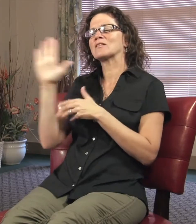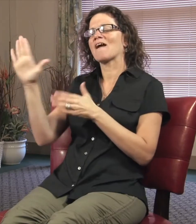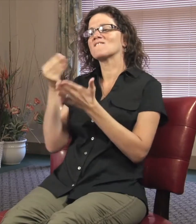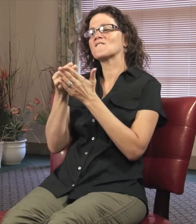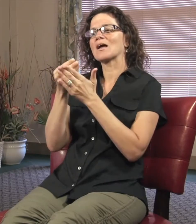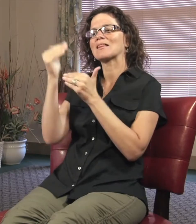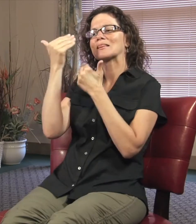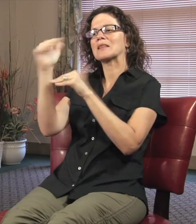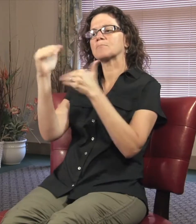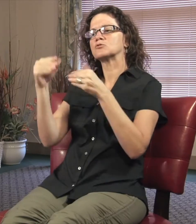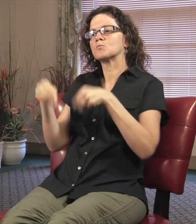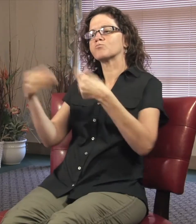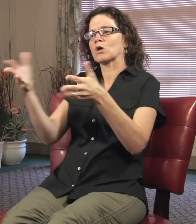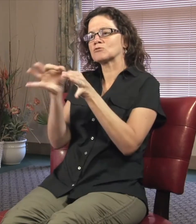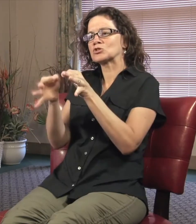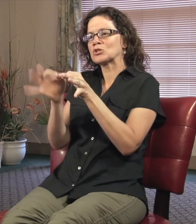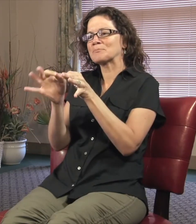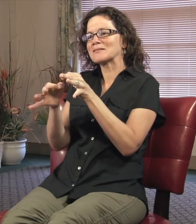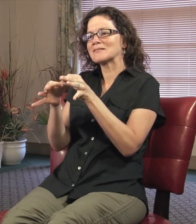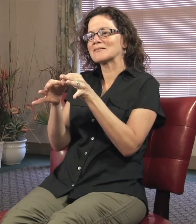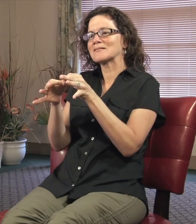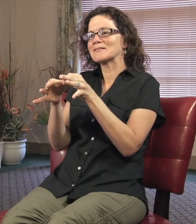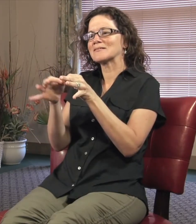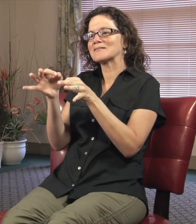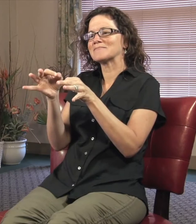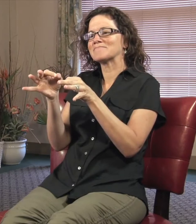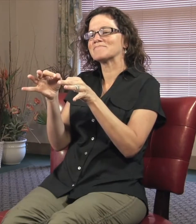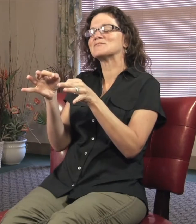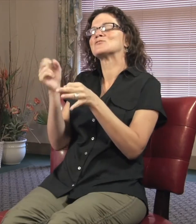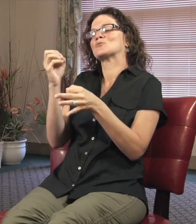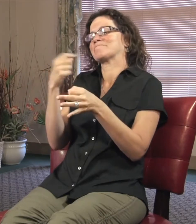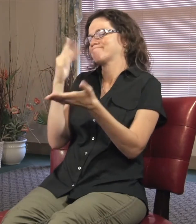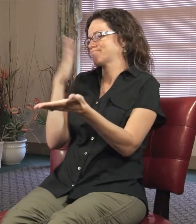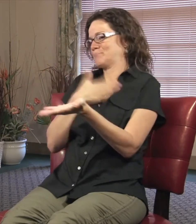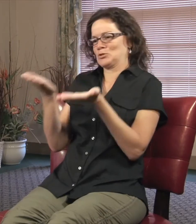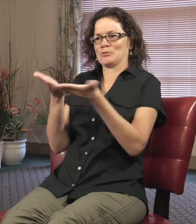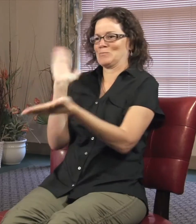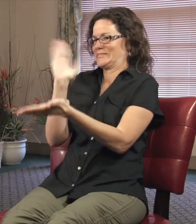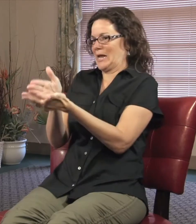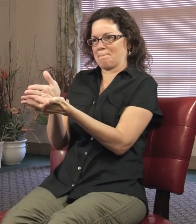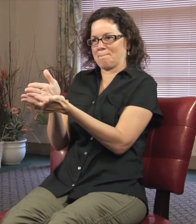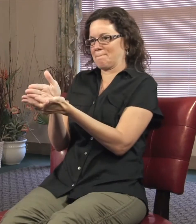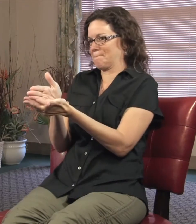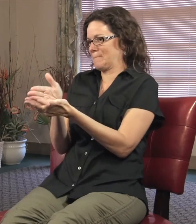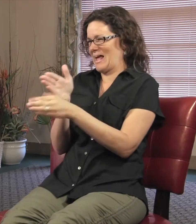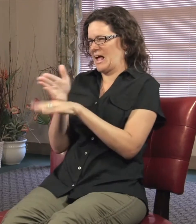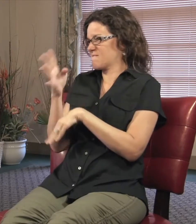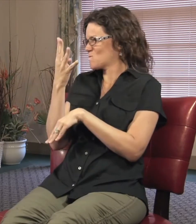I went to a free clinic at the time that was providing counseling, but they could only provide interpreters for three or four times